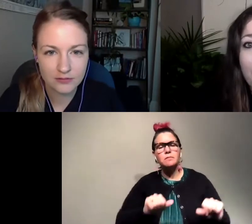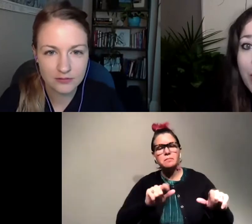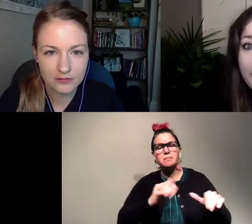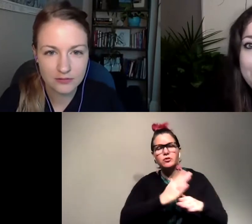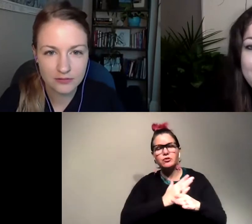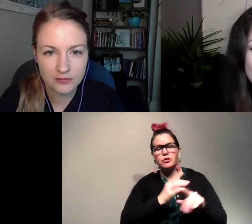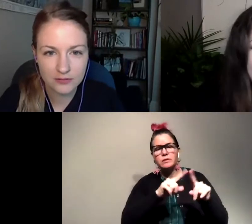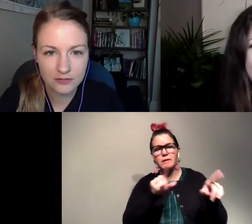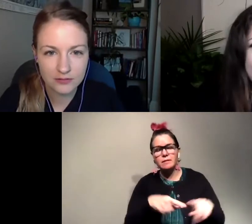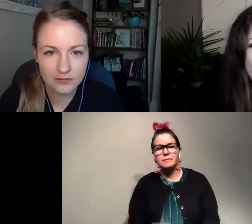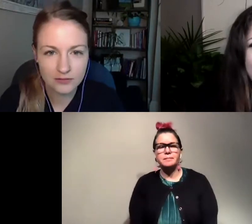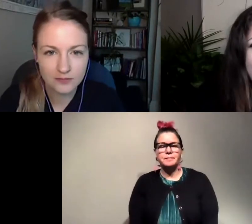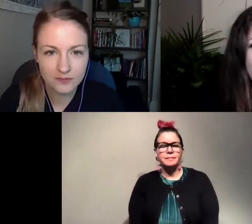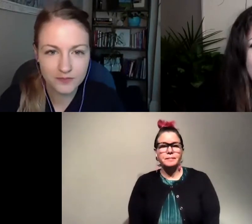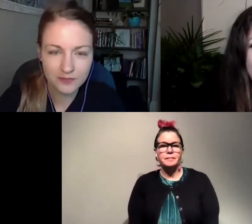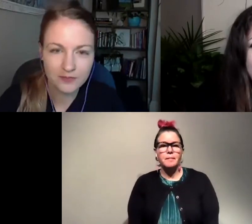about her work.